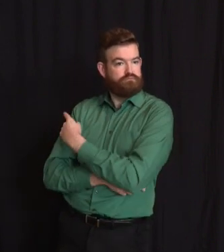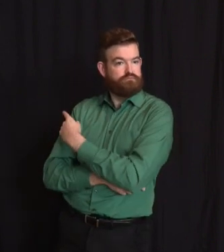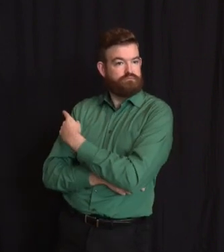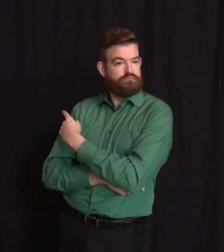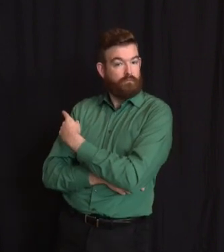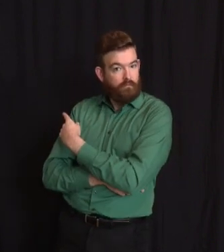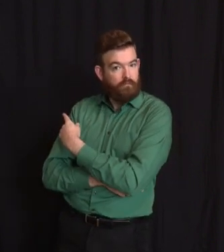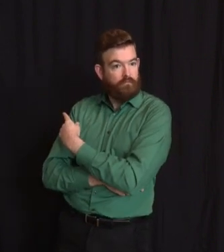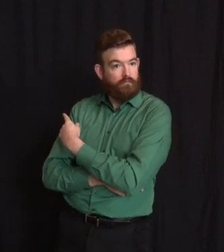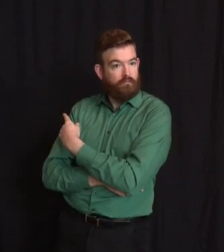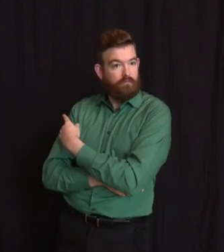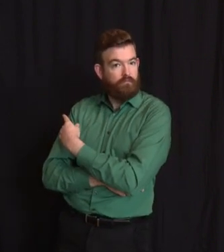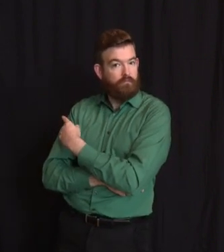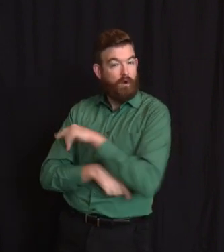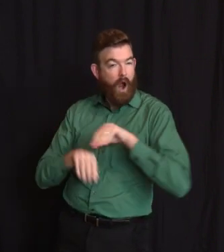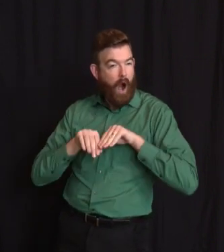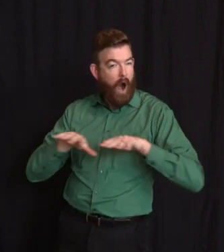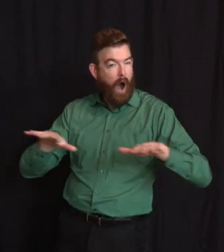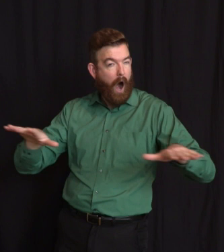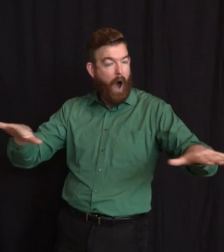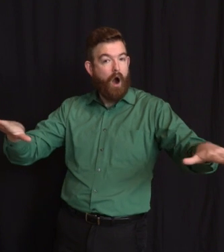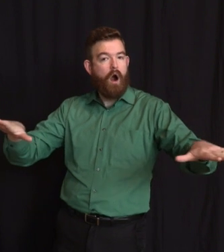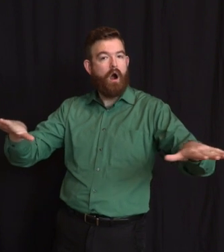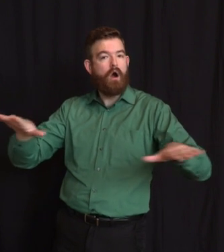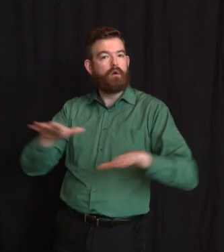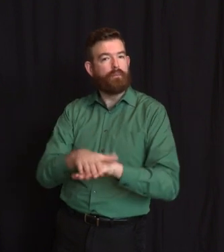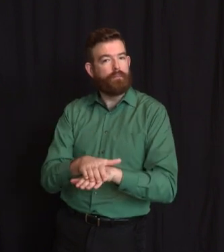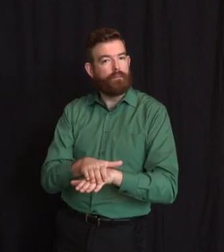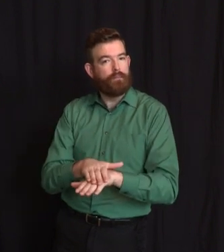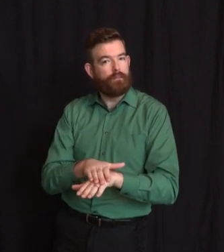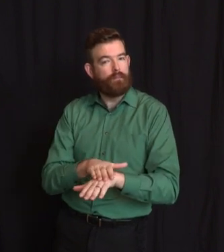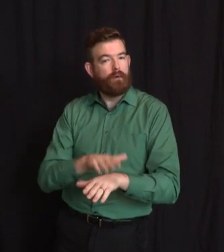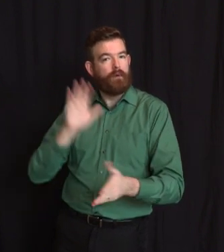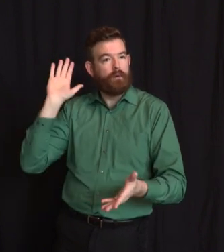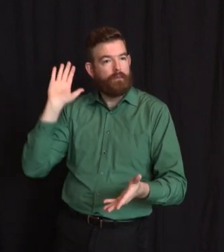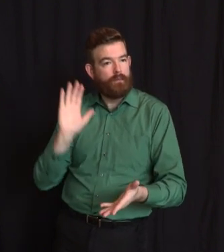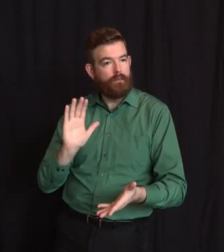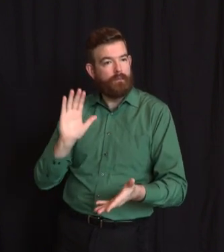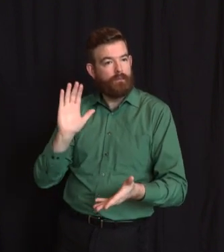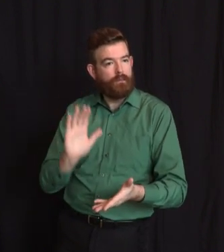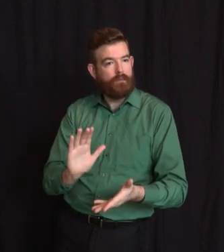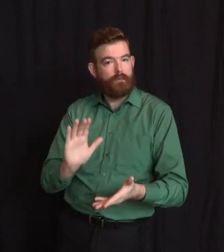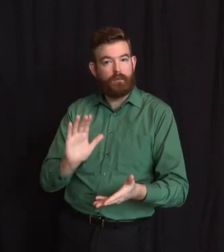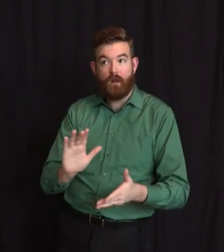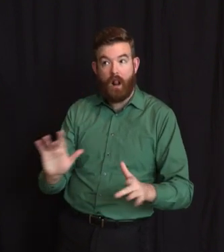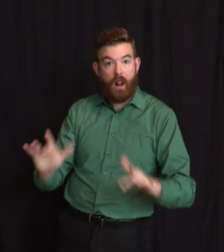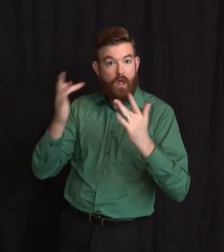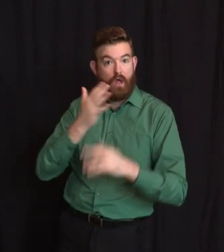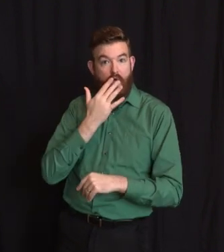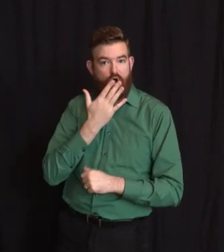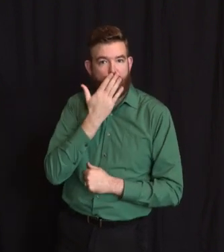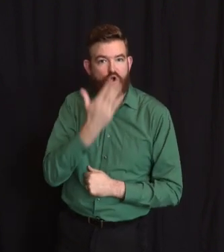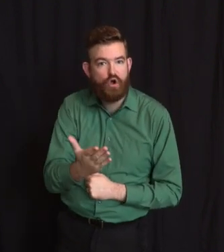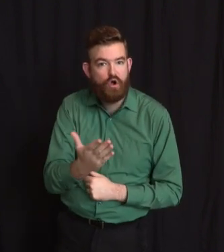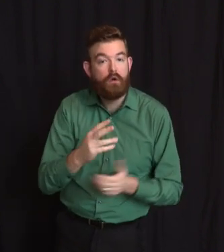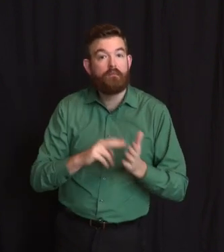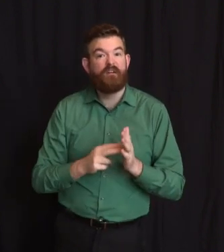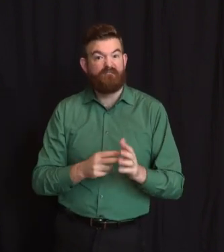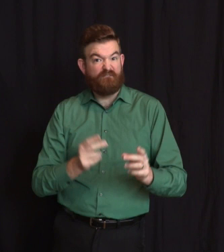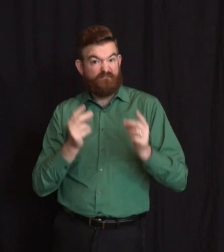Again, the lighter the color of this map, the better. That means it's taking longer for the virus to spread. The darker it is, the